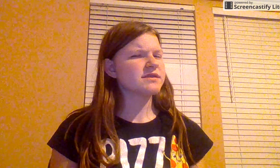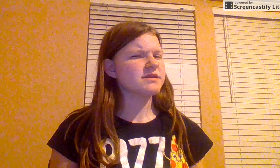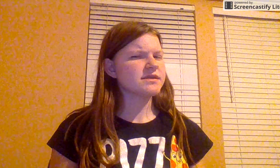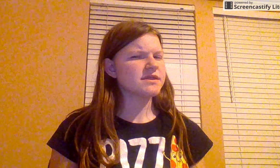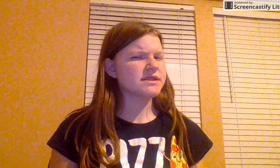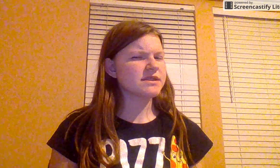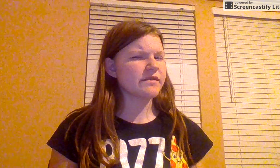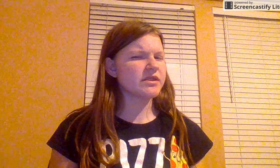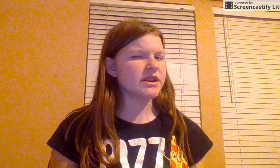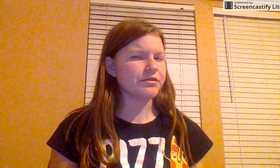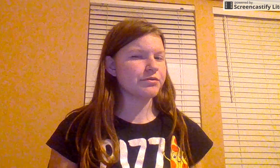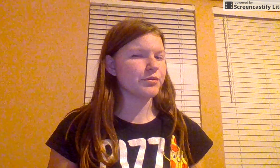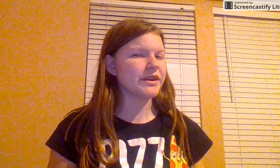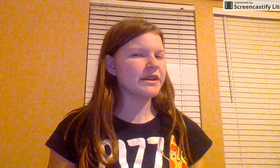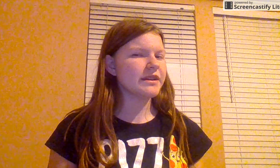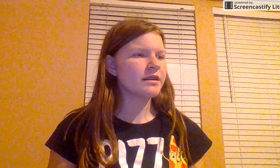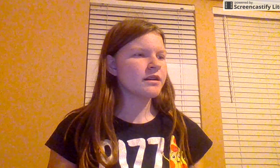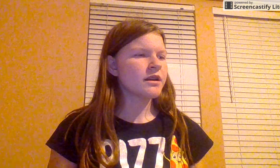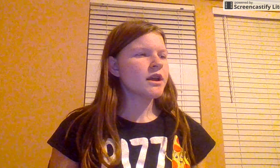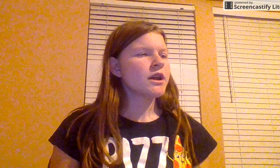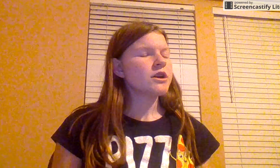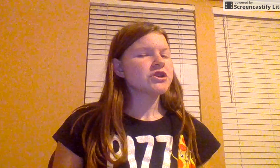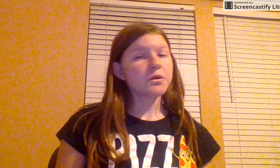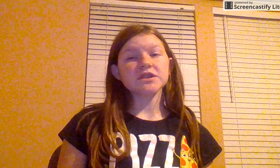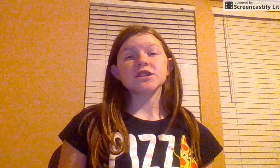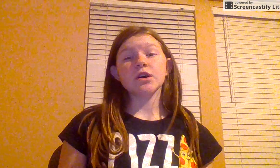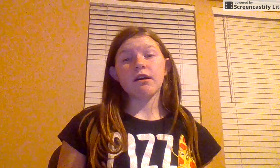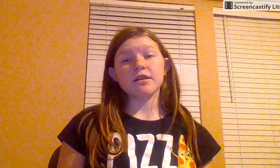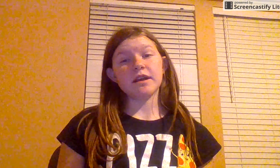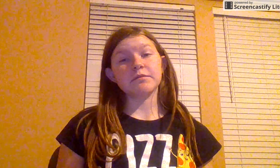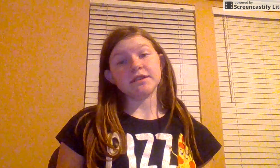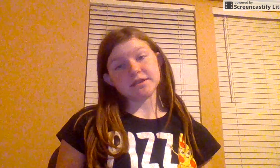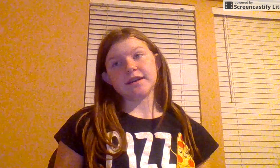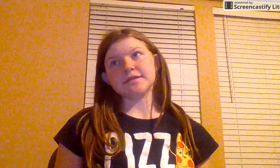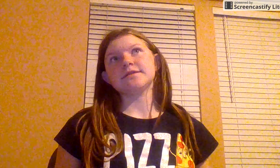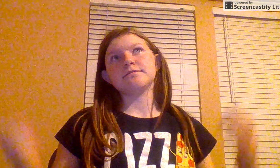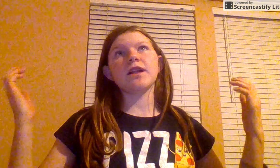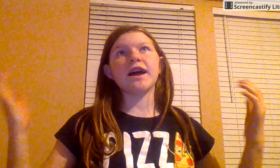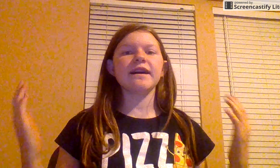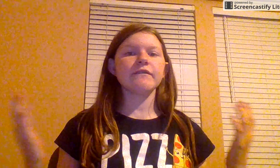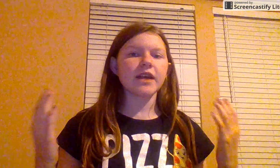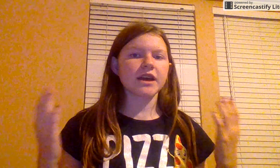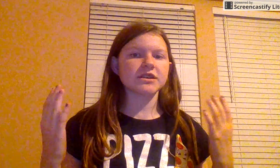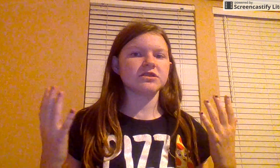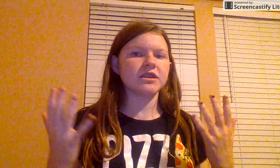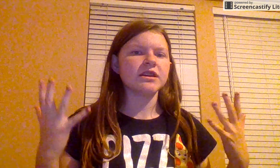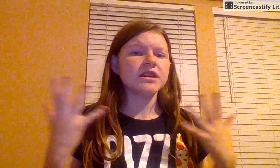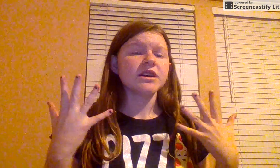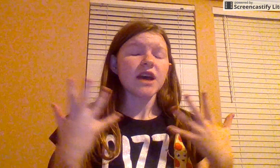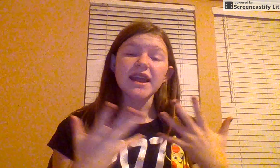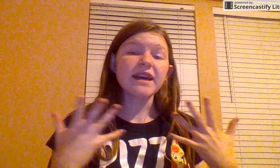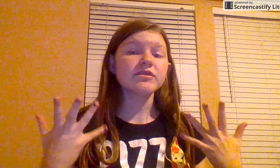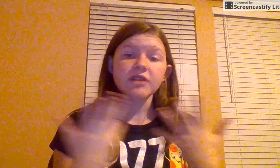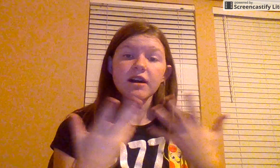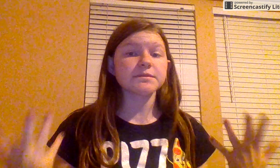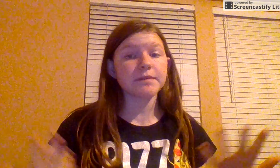Starfish 73? She wanted to know, how did I meet Scott? Well, I haven't actually, I haven't talked about